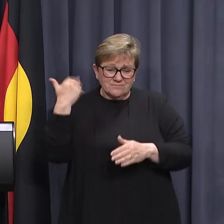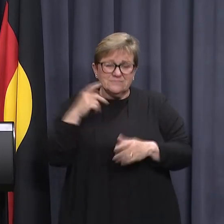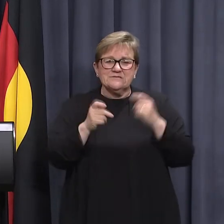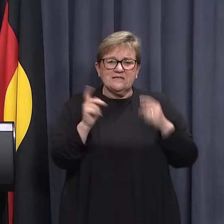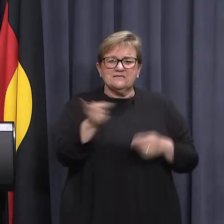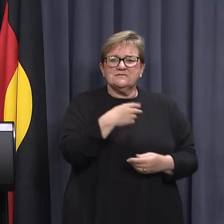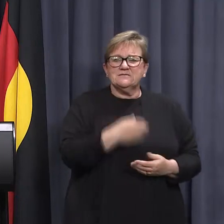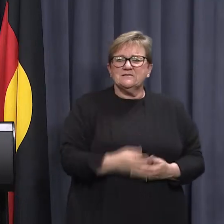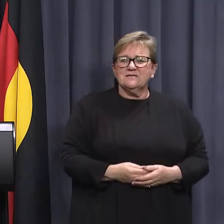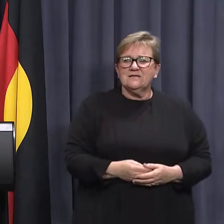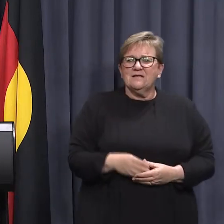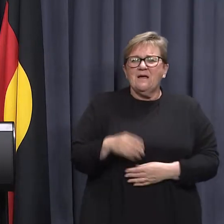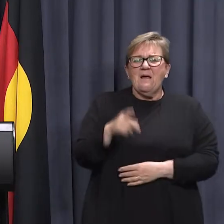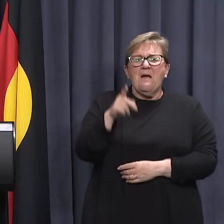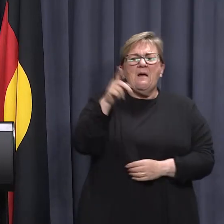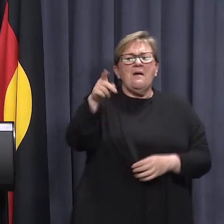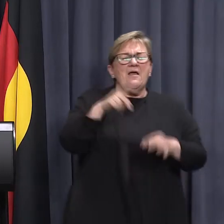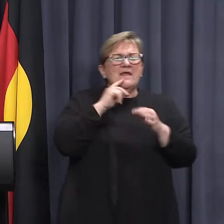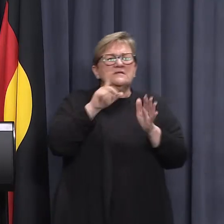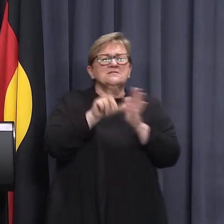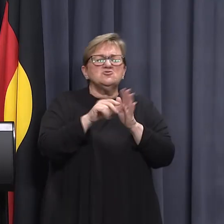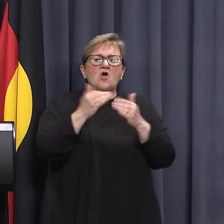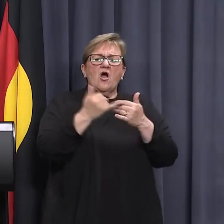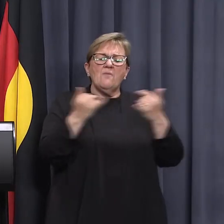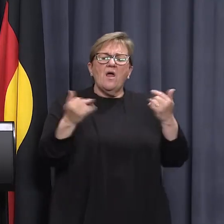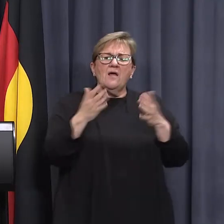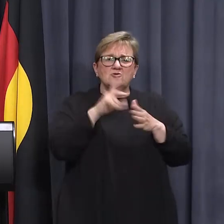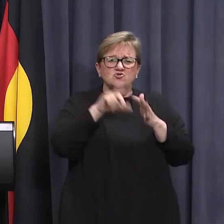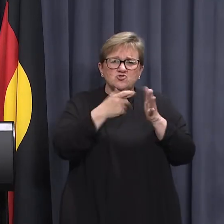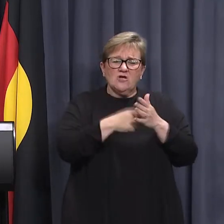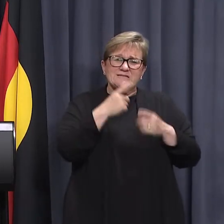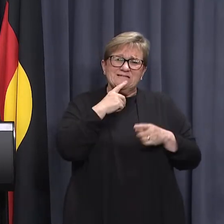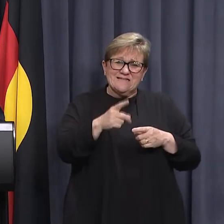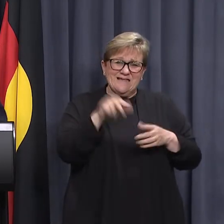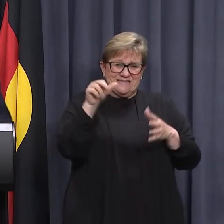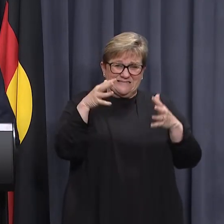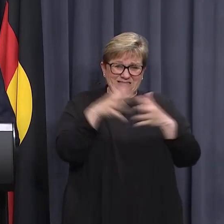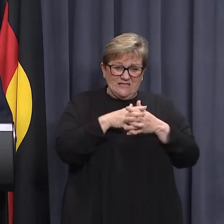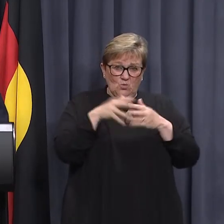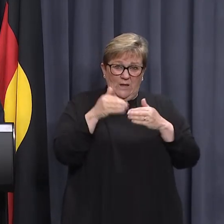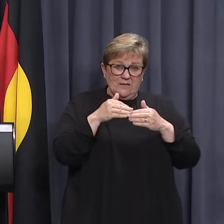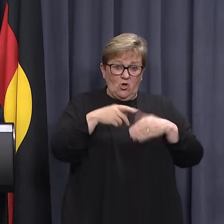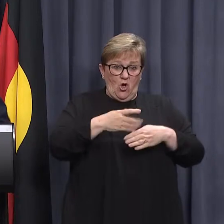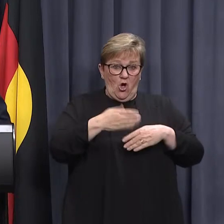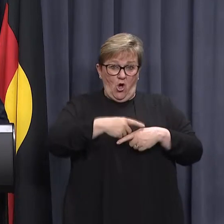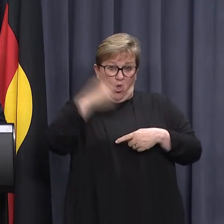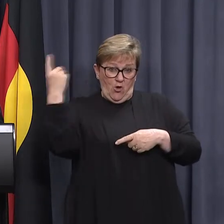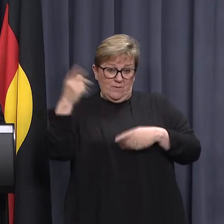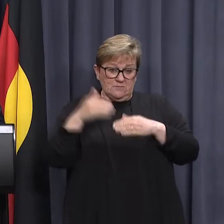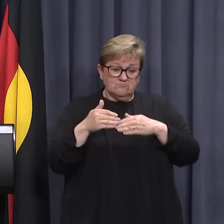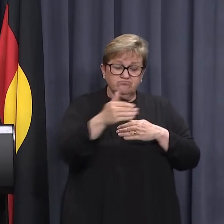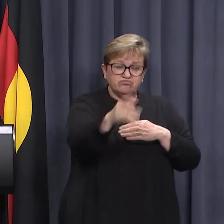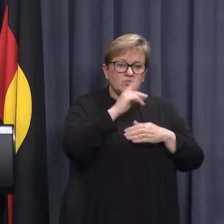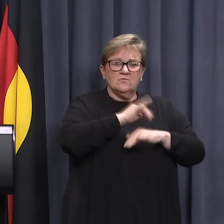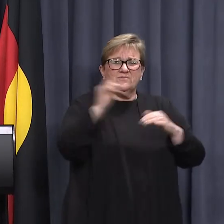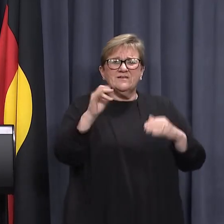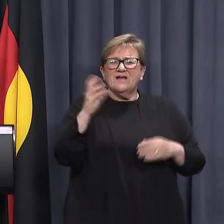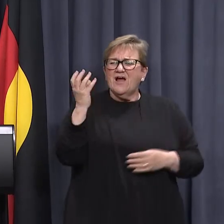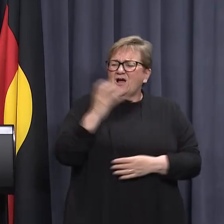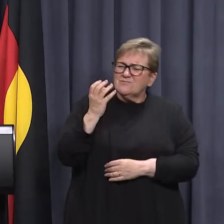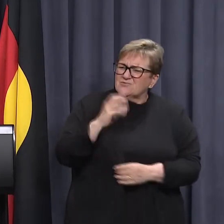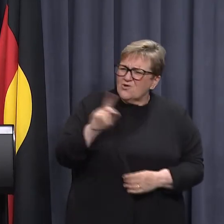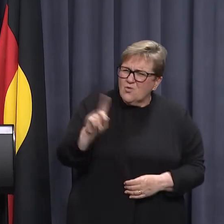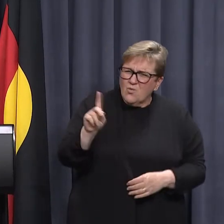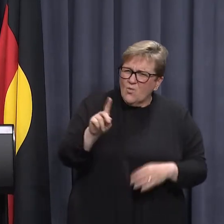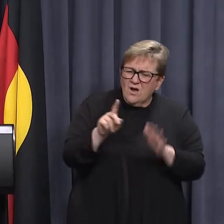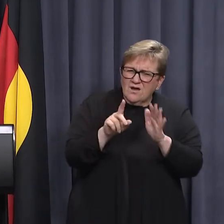yourself tested. That's the timeline that a lot of doctors seem to be talking about. Is it accurate with the briefings you're getting? I'm sorry, which